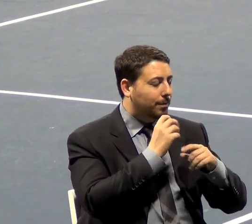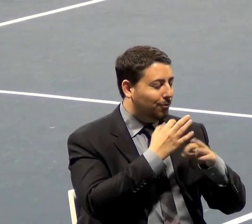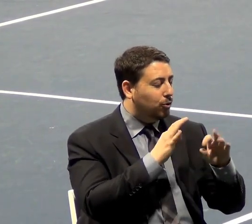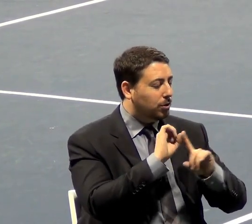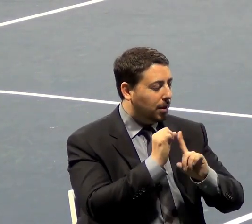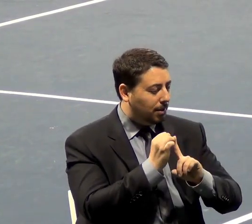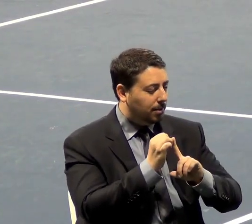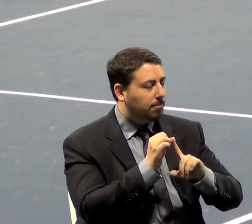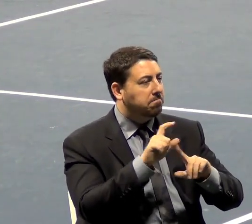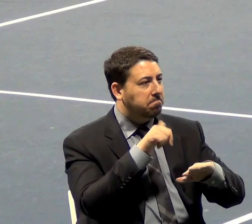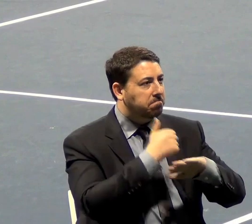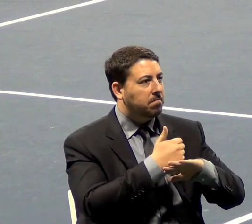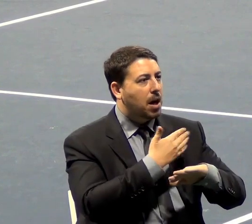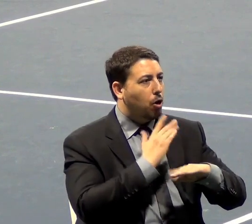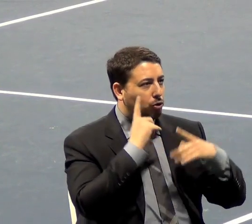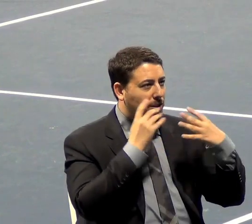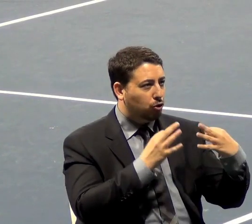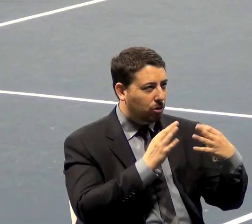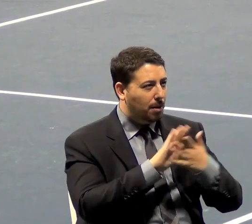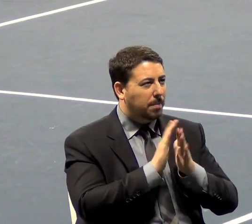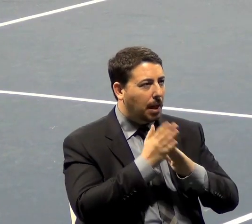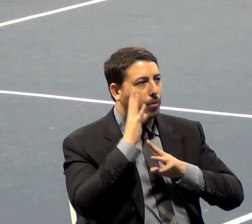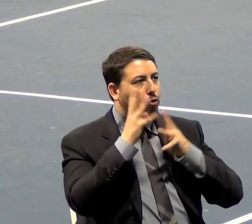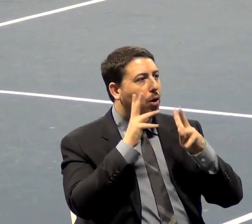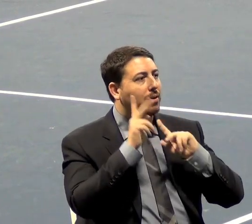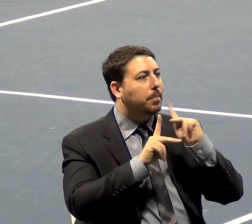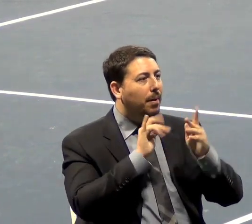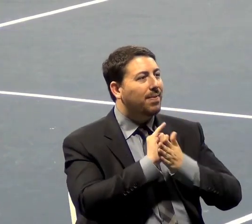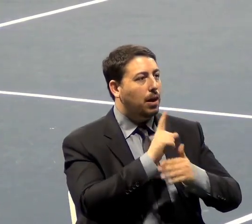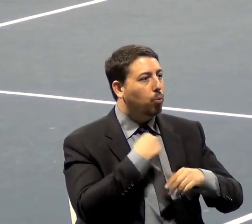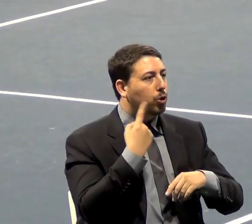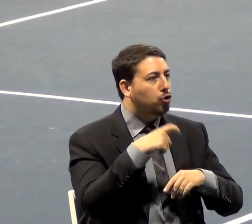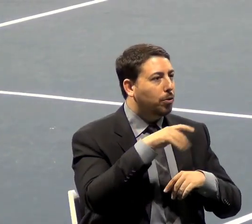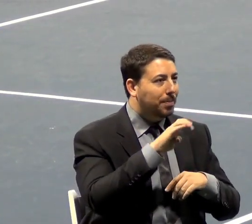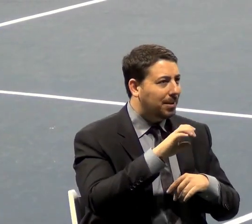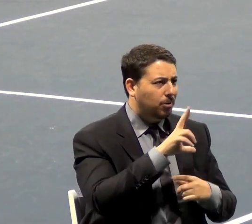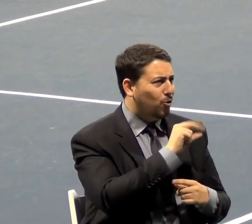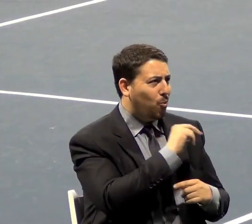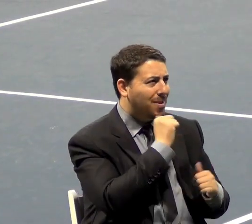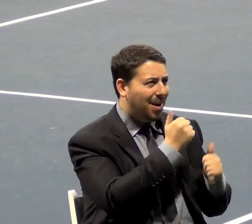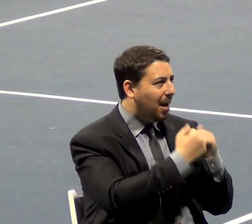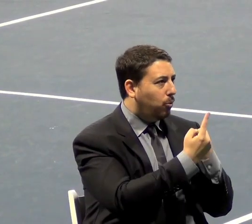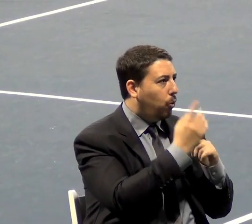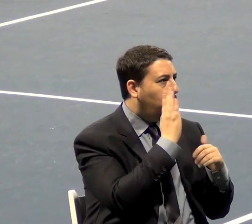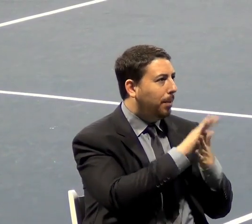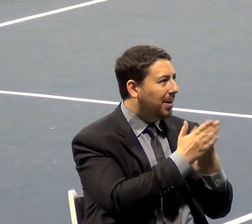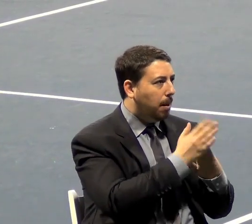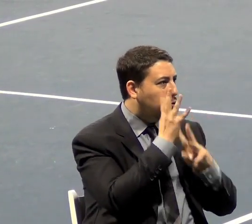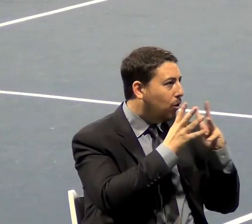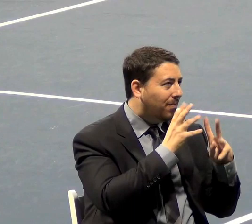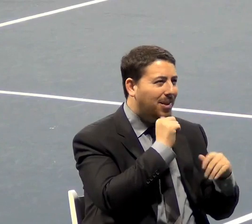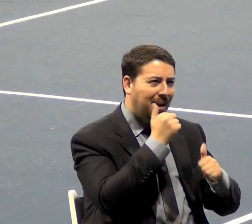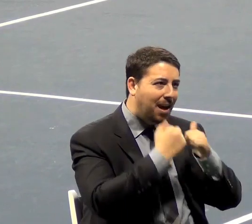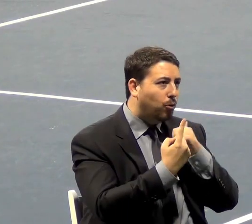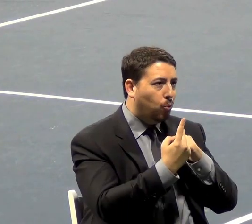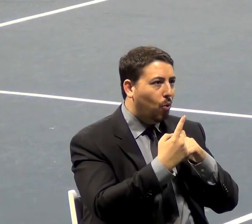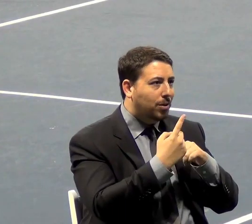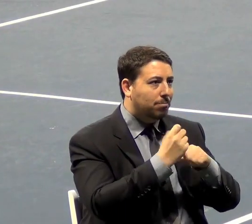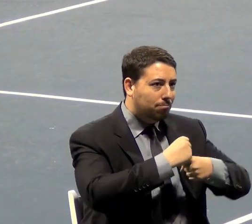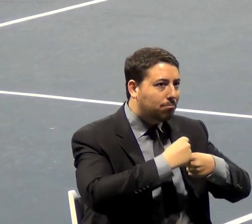the creative people that we're supposed to be. No, everybody won't become creative and productive, but most people will have a greater incentive